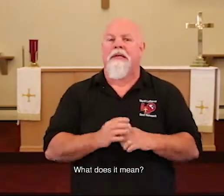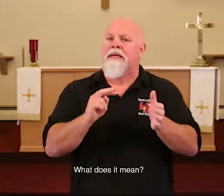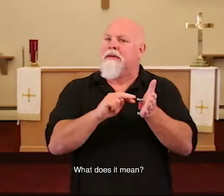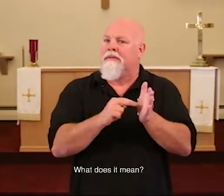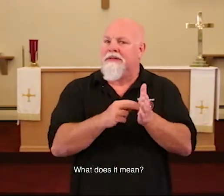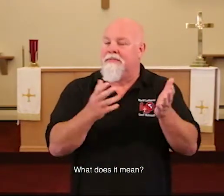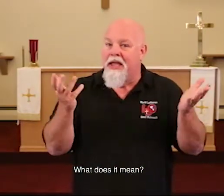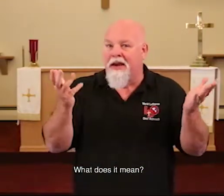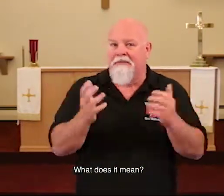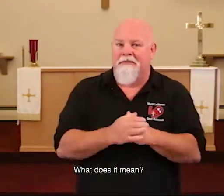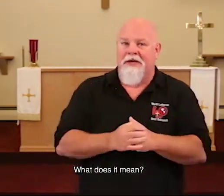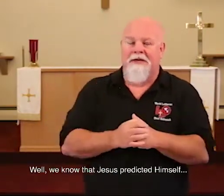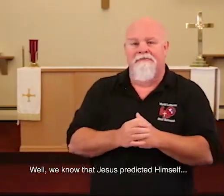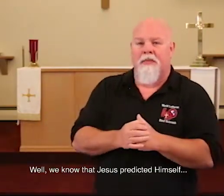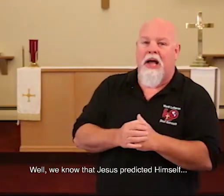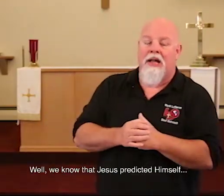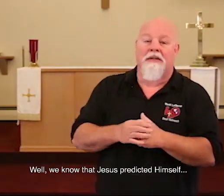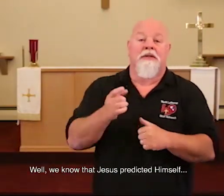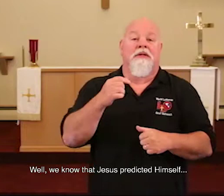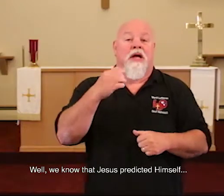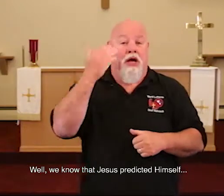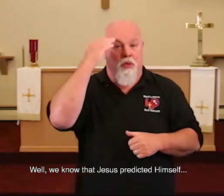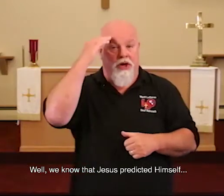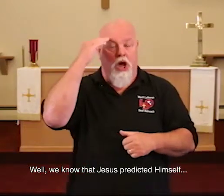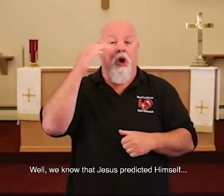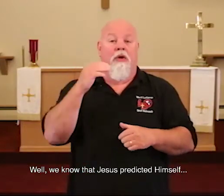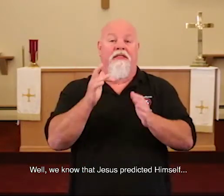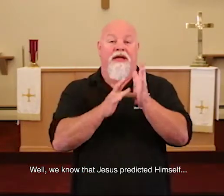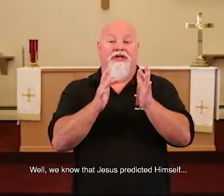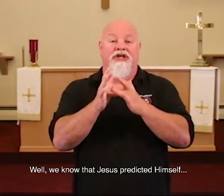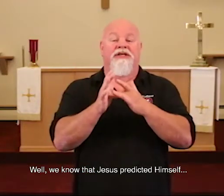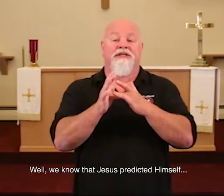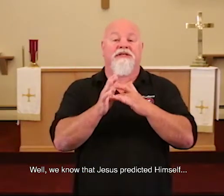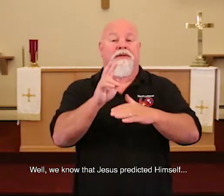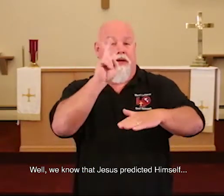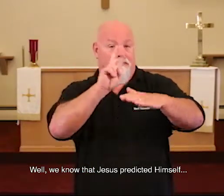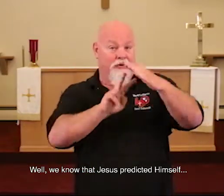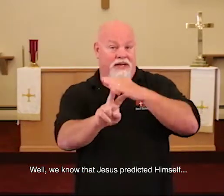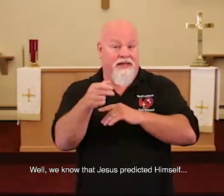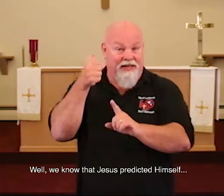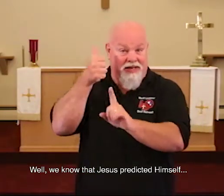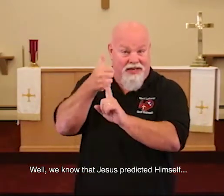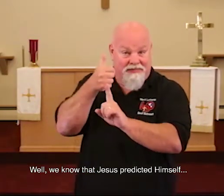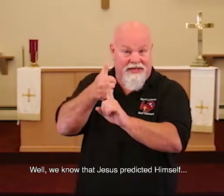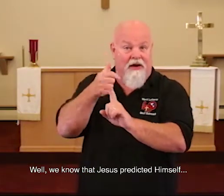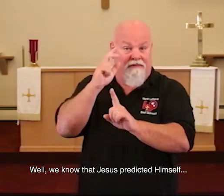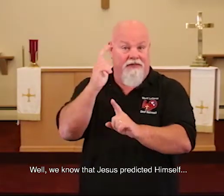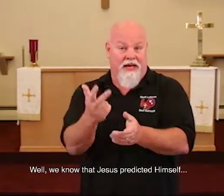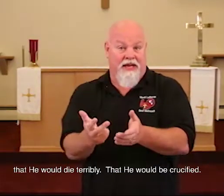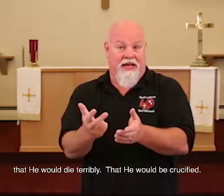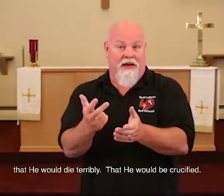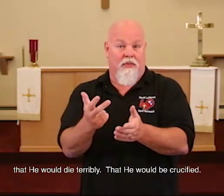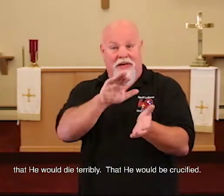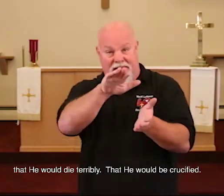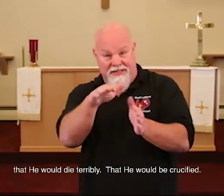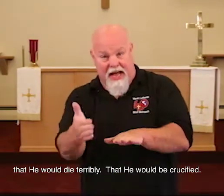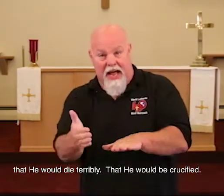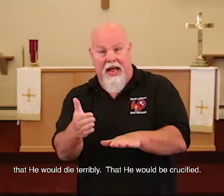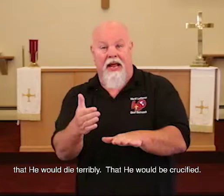What does it mean, right? Well, we know that Jesus predicted Himself that He would die